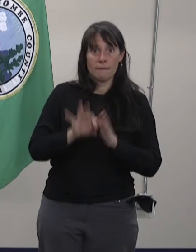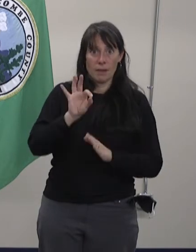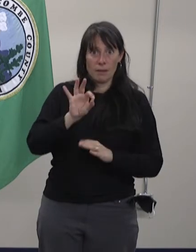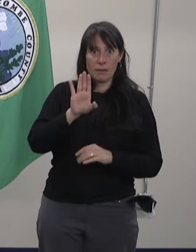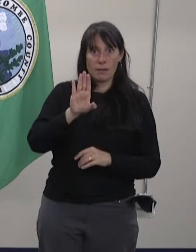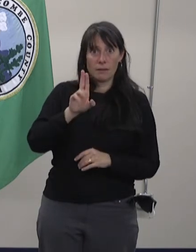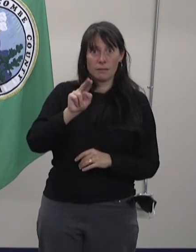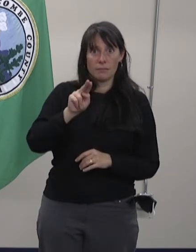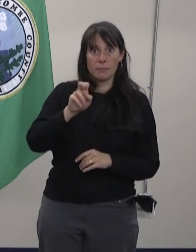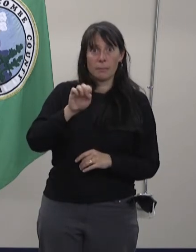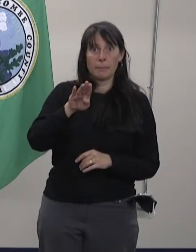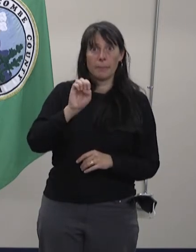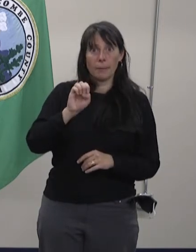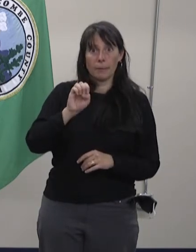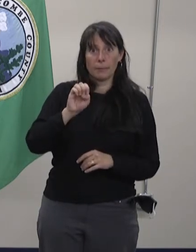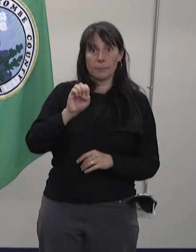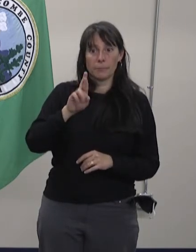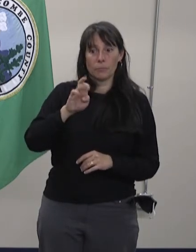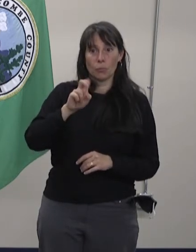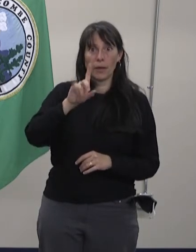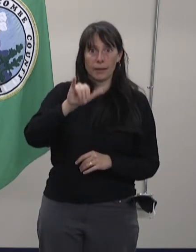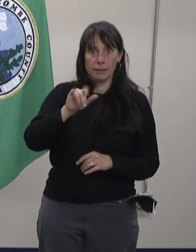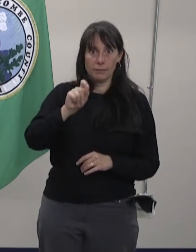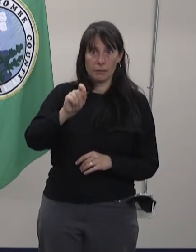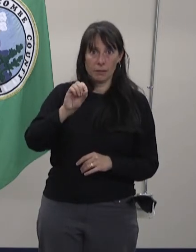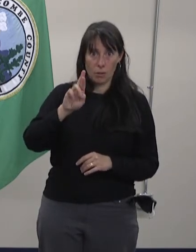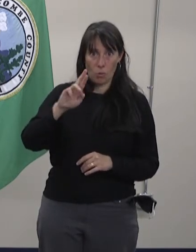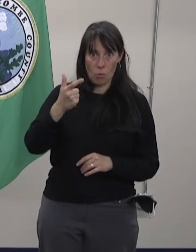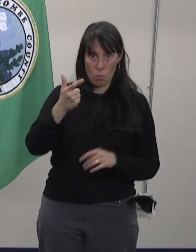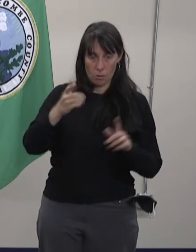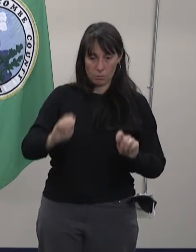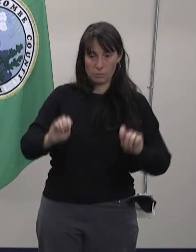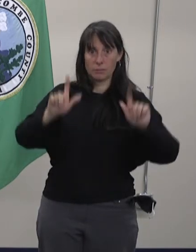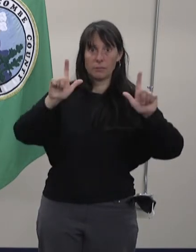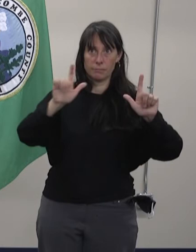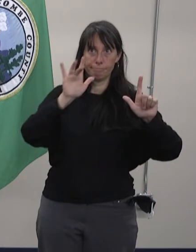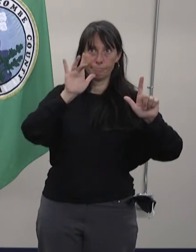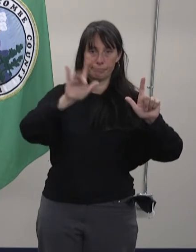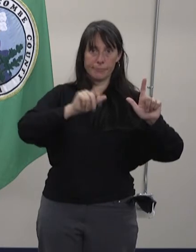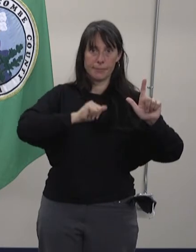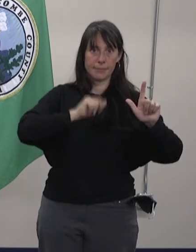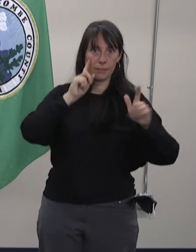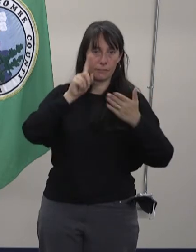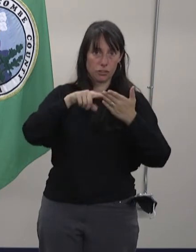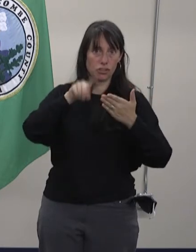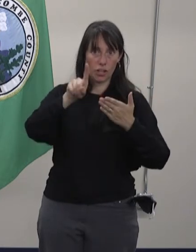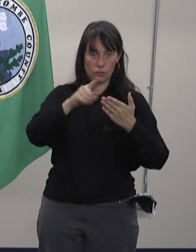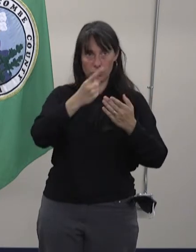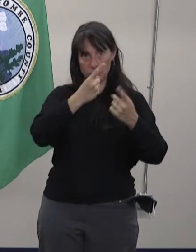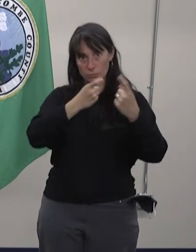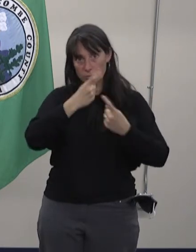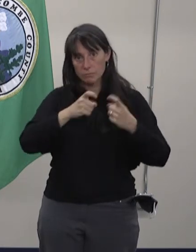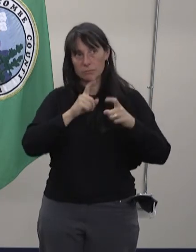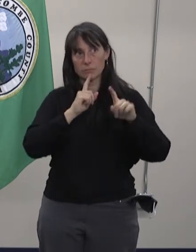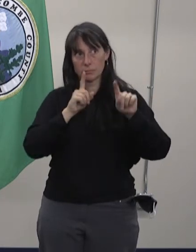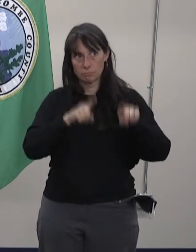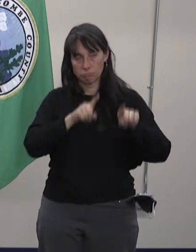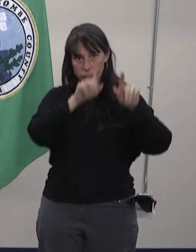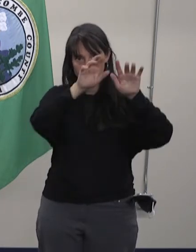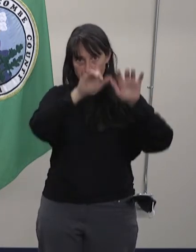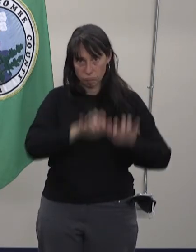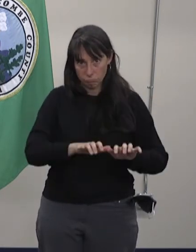Checker at BuncombeReady.org to complete the self checker to see if you meet criteria